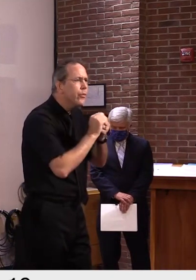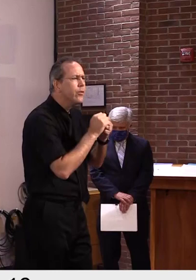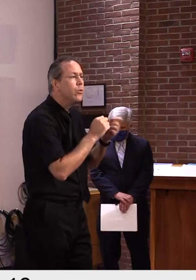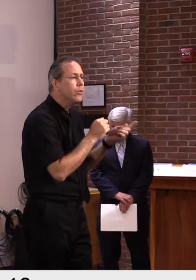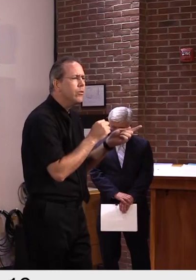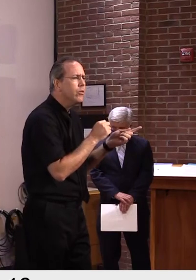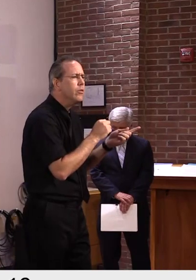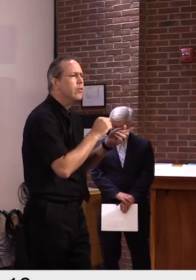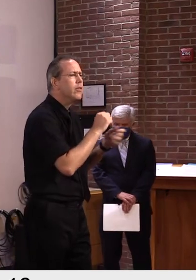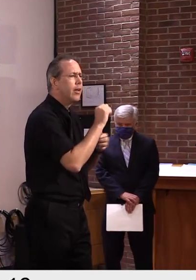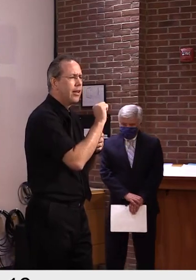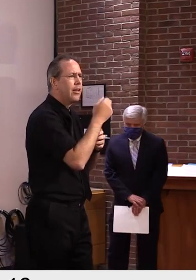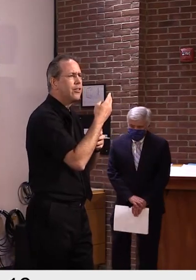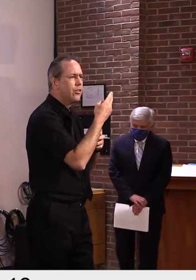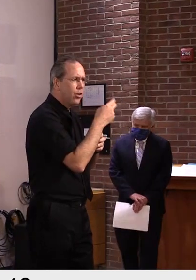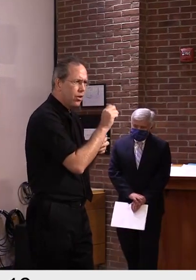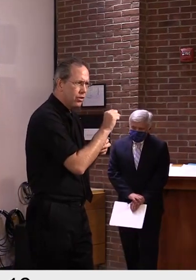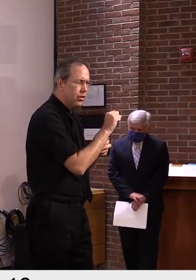Thank you very much.